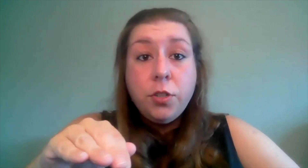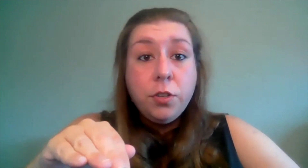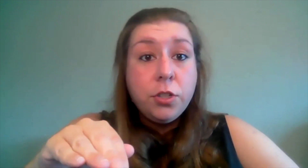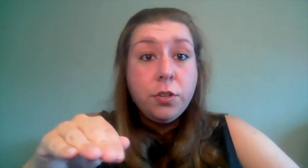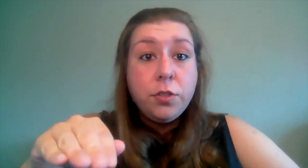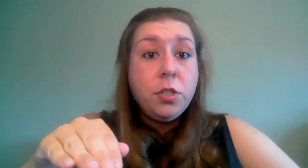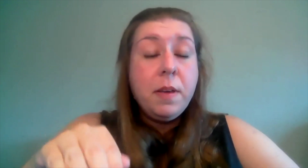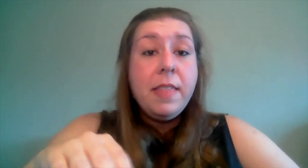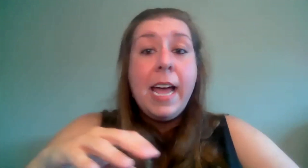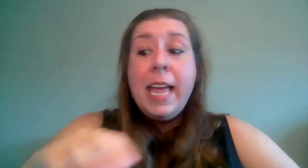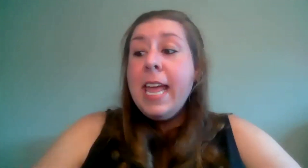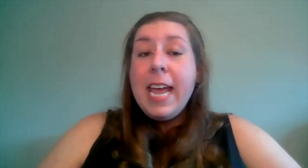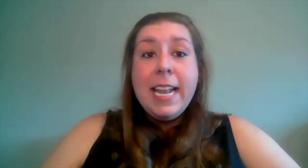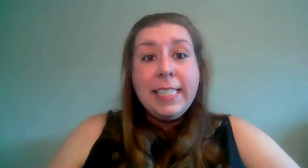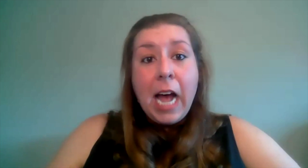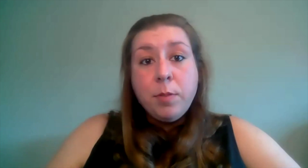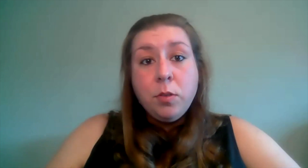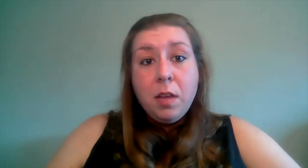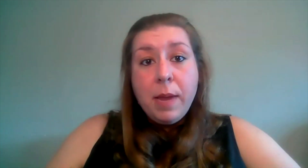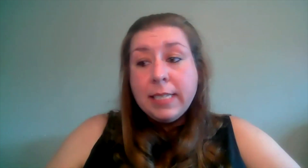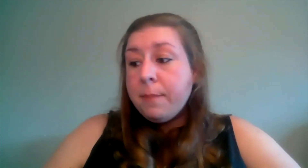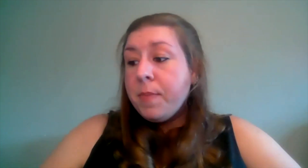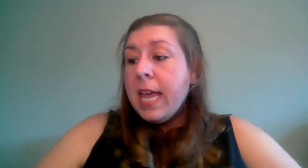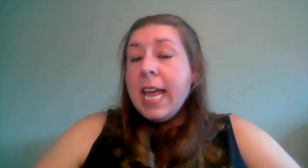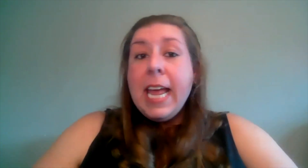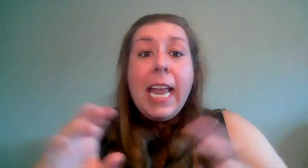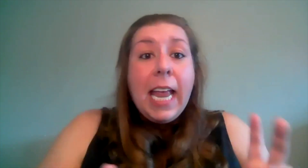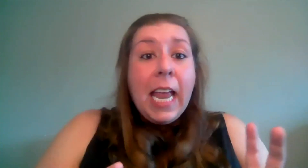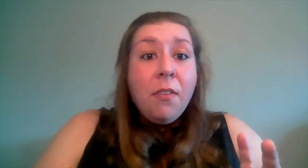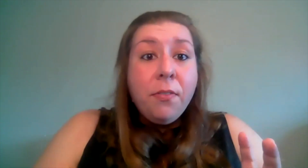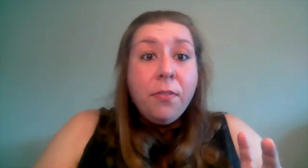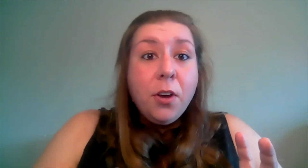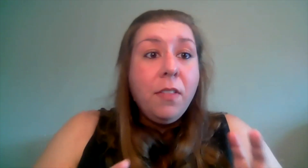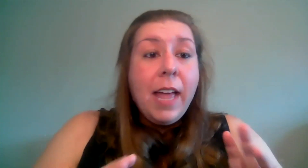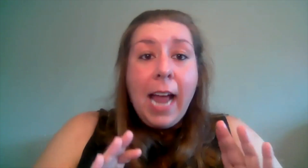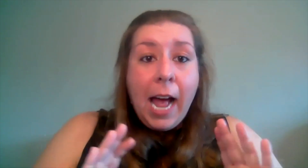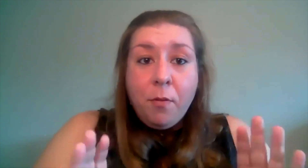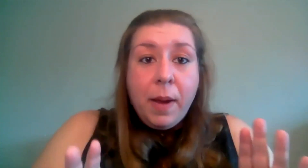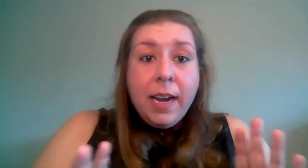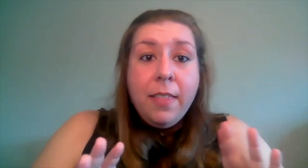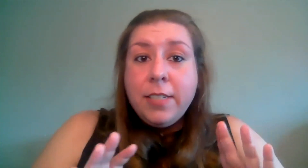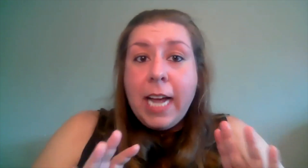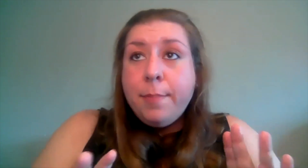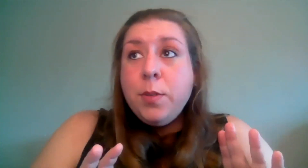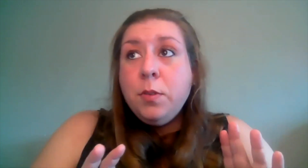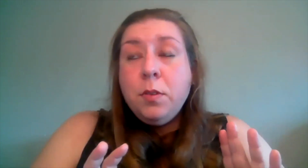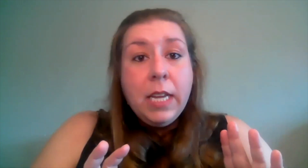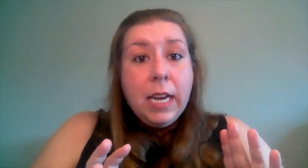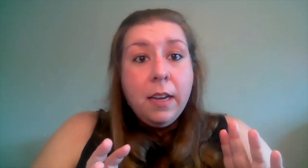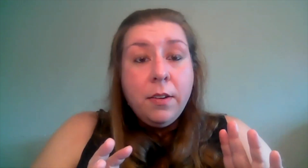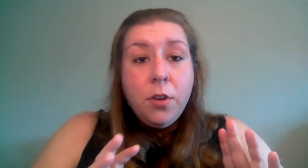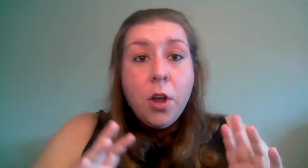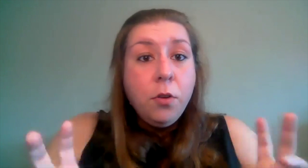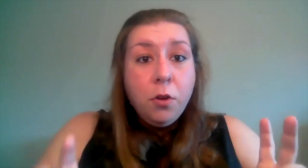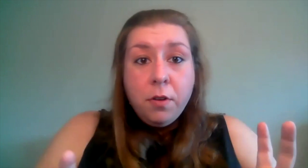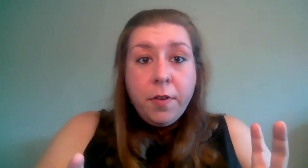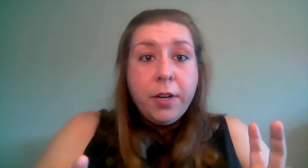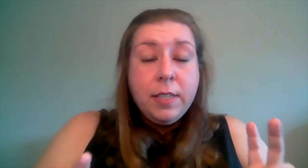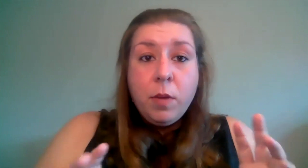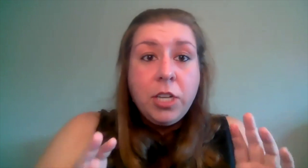junior shows are doing that and it's absolutely amazing if you're like rebecca there's absolutely no universe in which